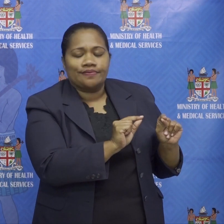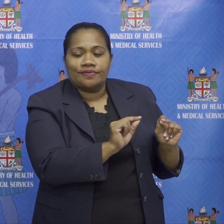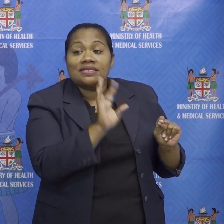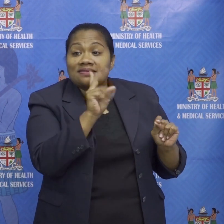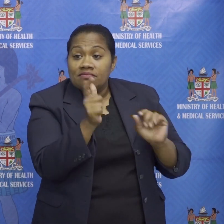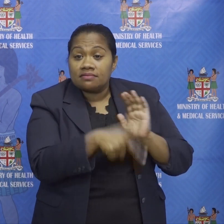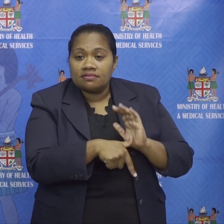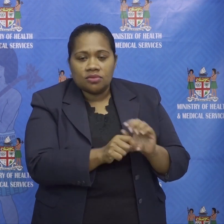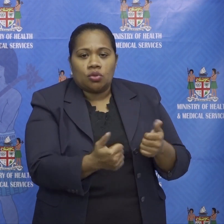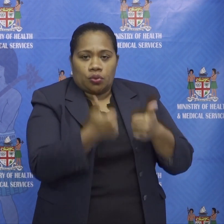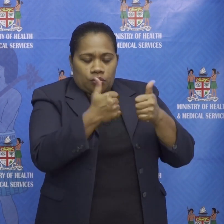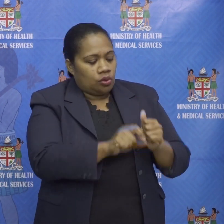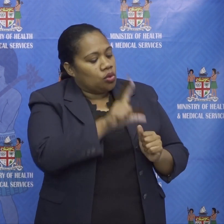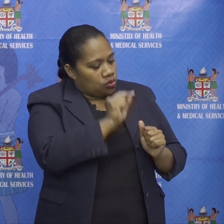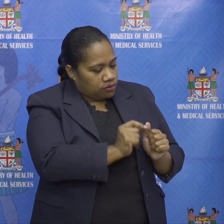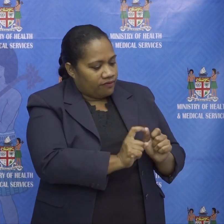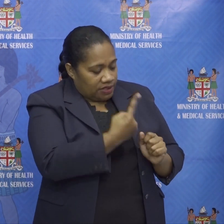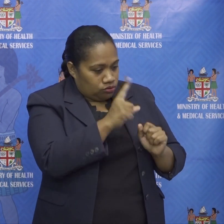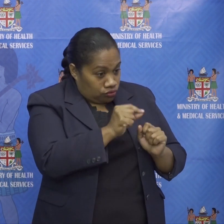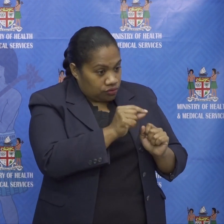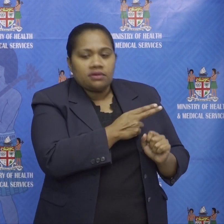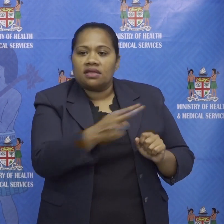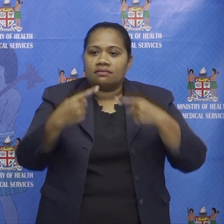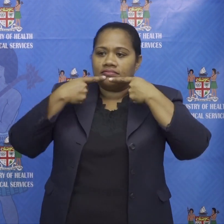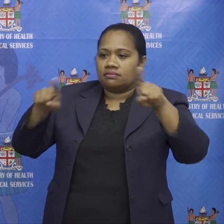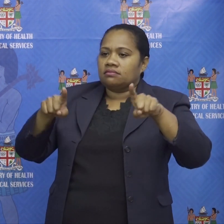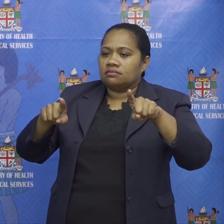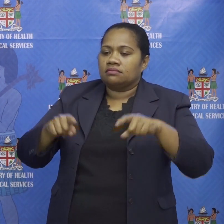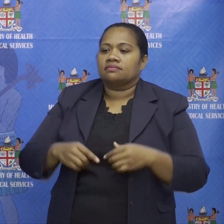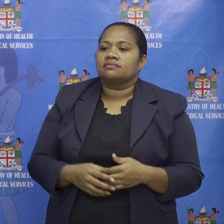to do it first and then come and announce it for obvious reasons